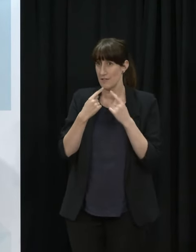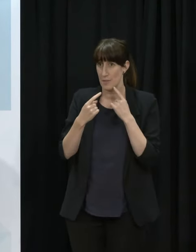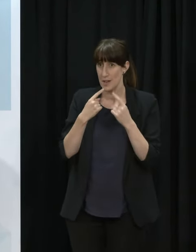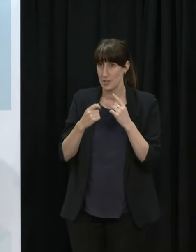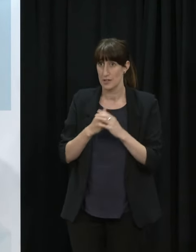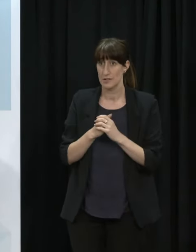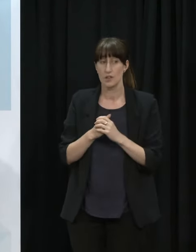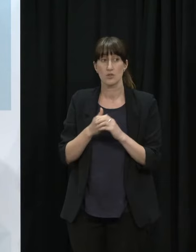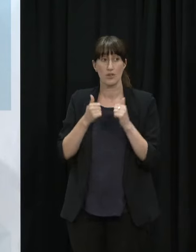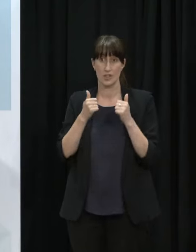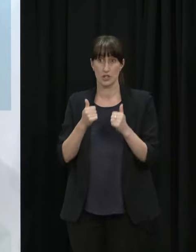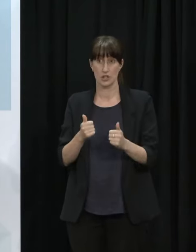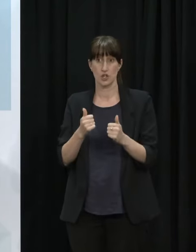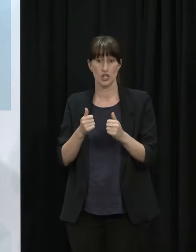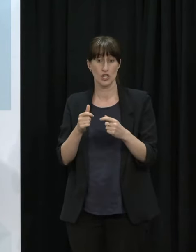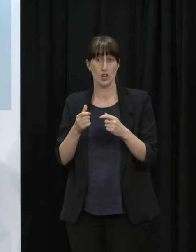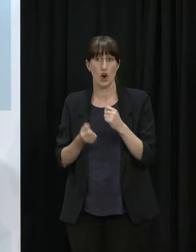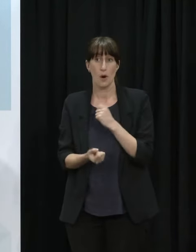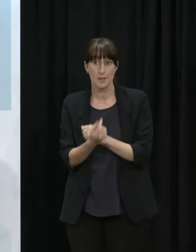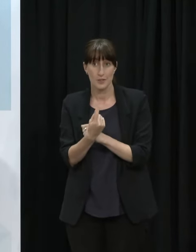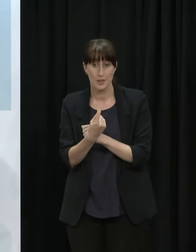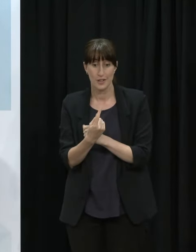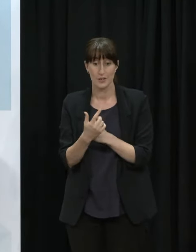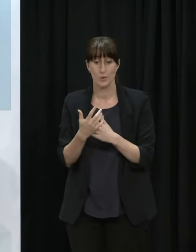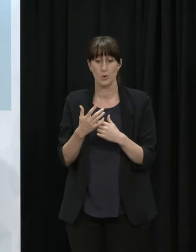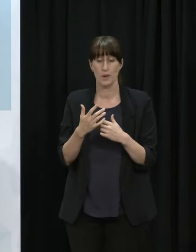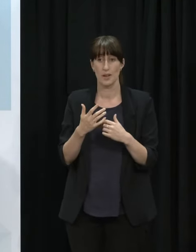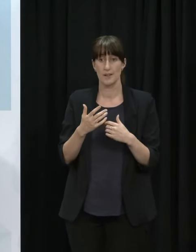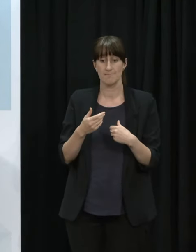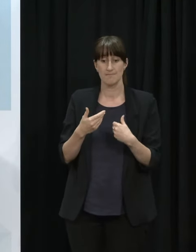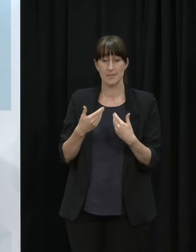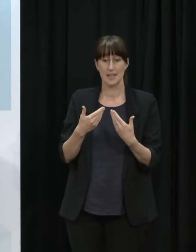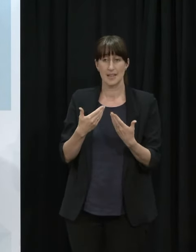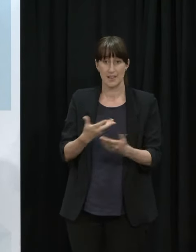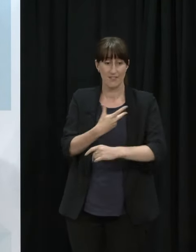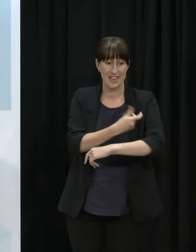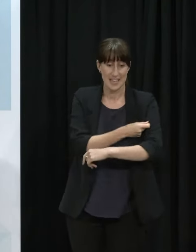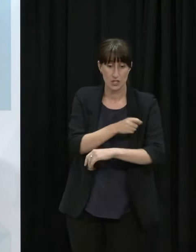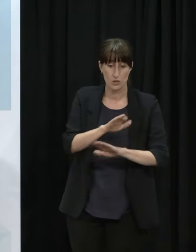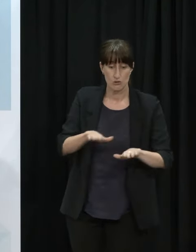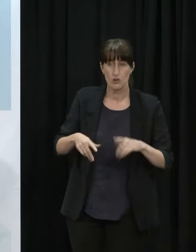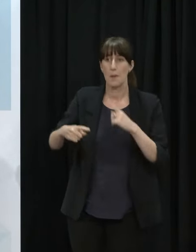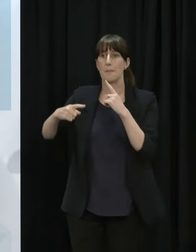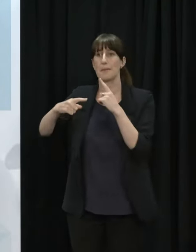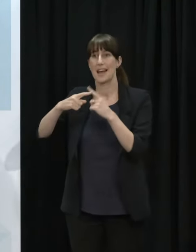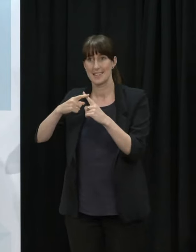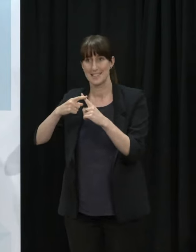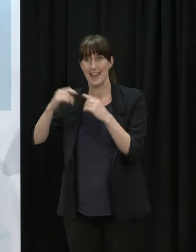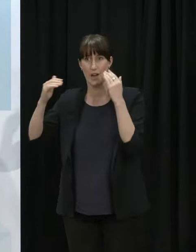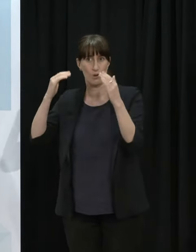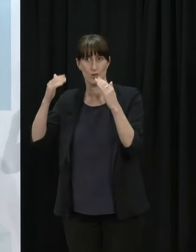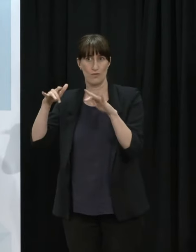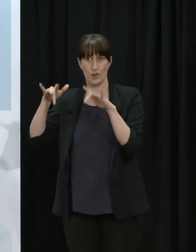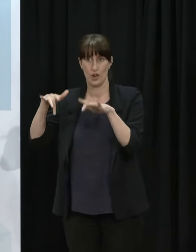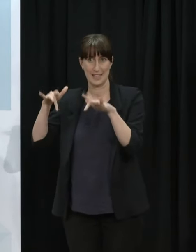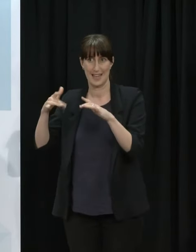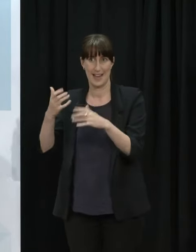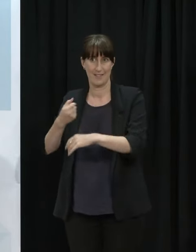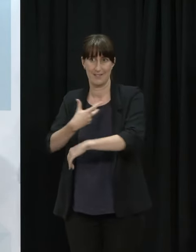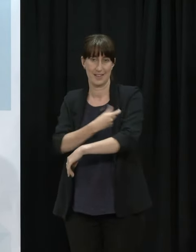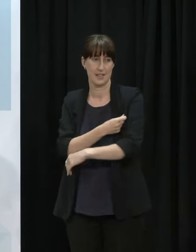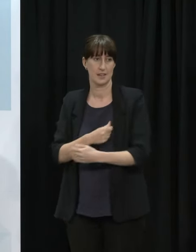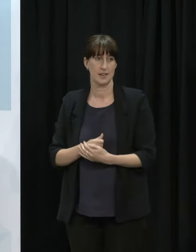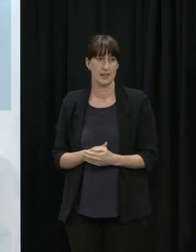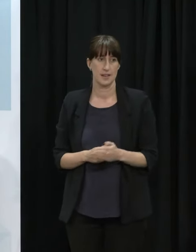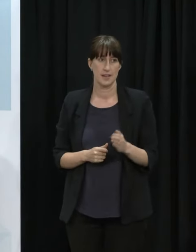the Tamariki but also reach into some of the adults who may not have been vaccinated yet either. The report has found that the government